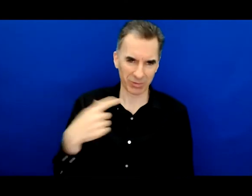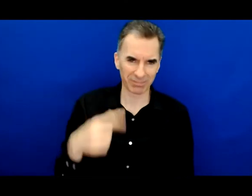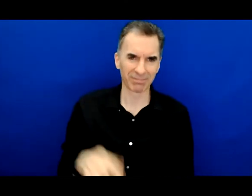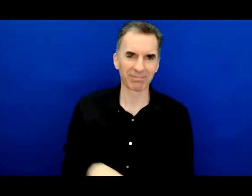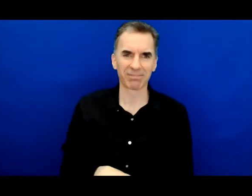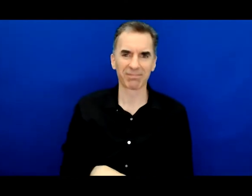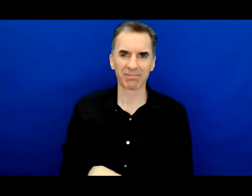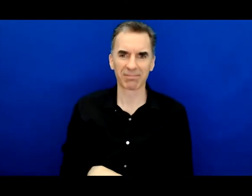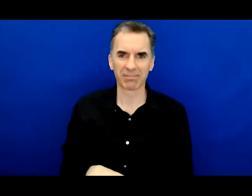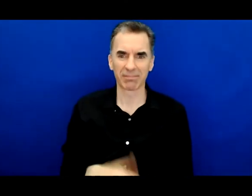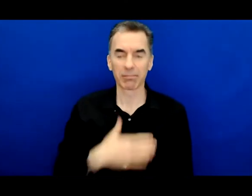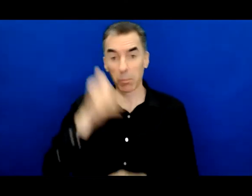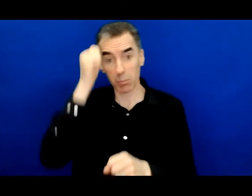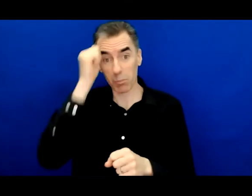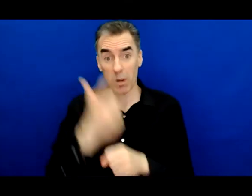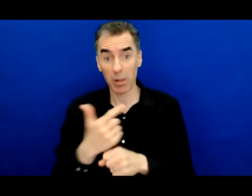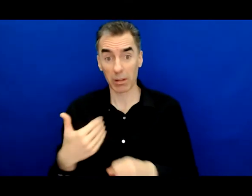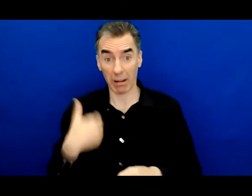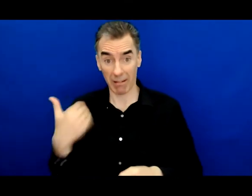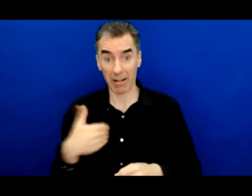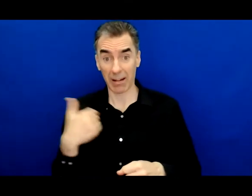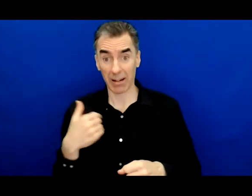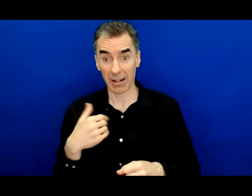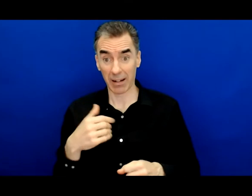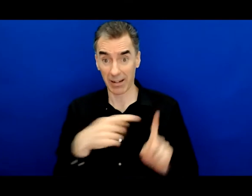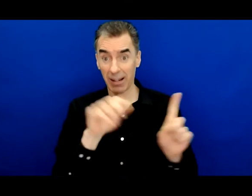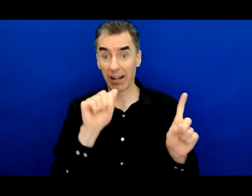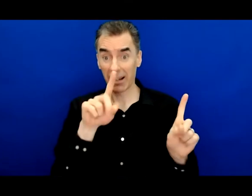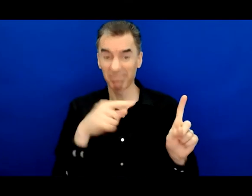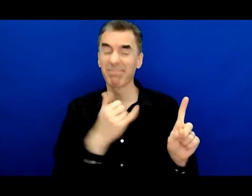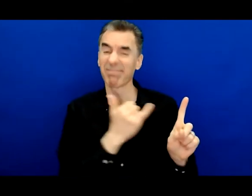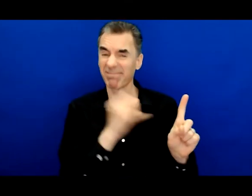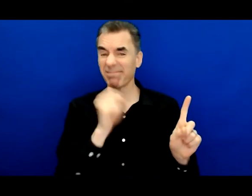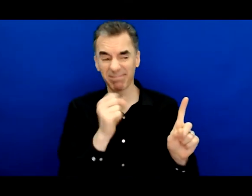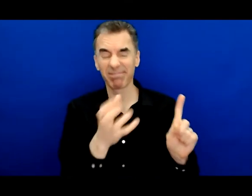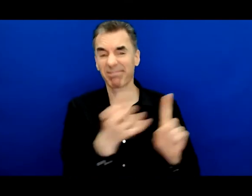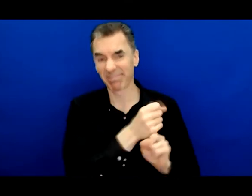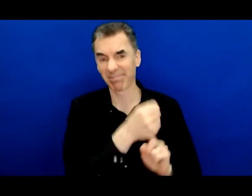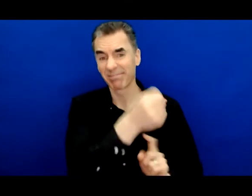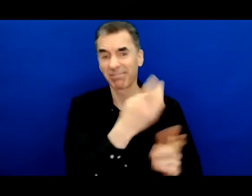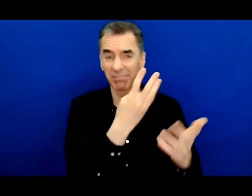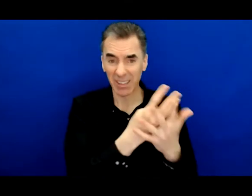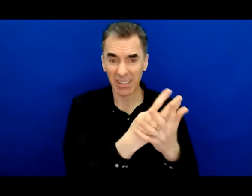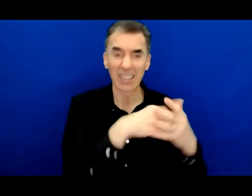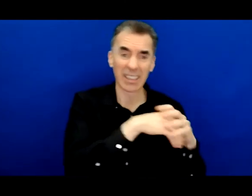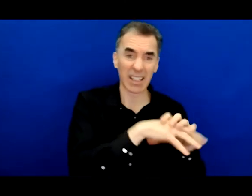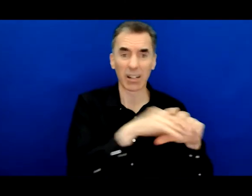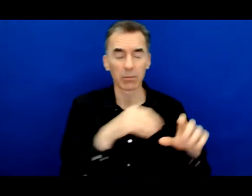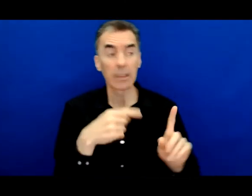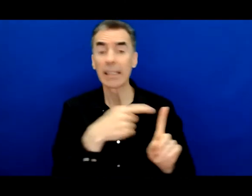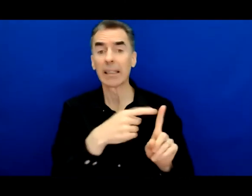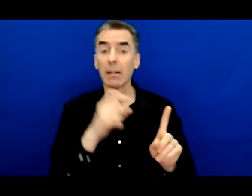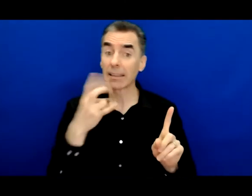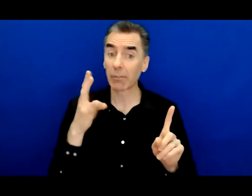let's talk about my younger brother first Adam yes he went in and out of jail so my older brother went into the military when he was 17